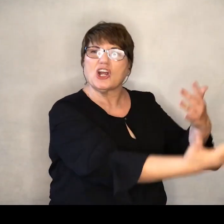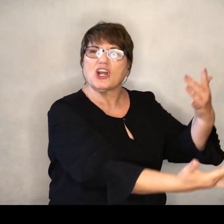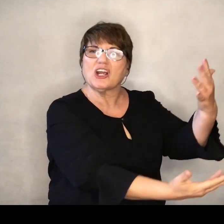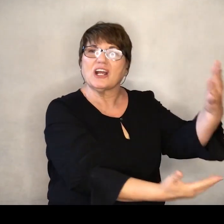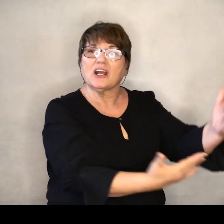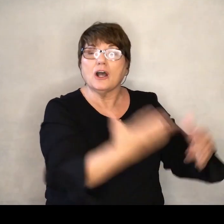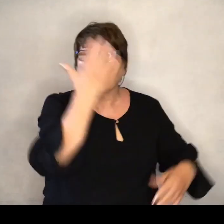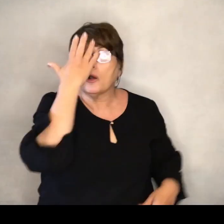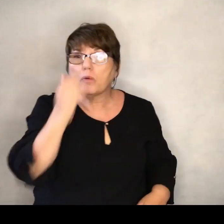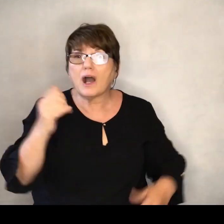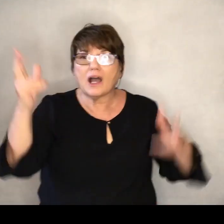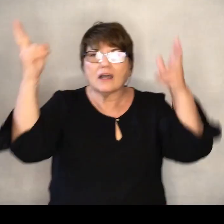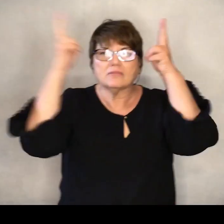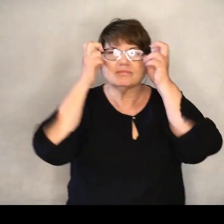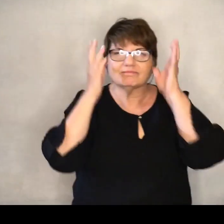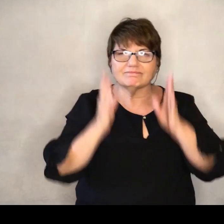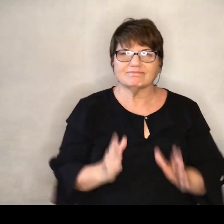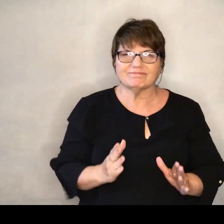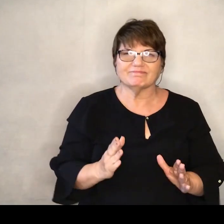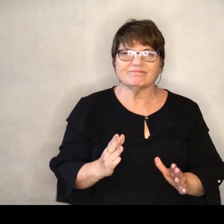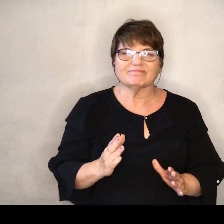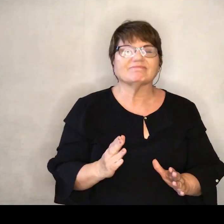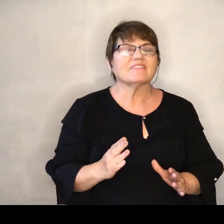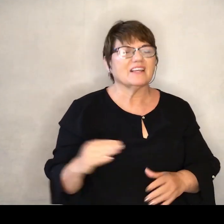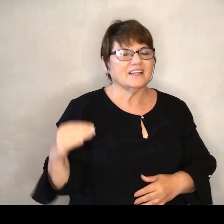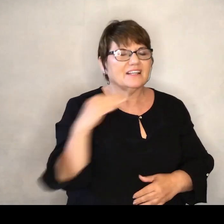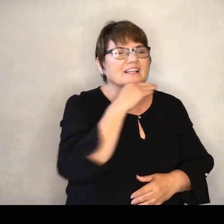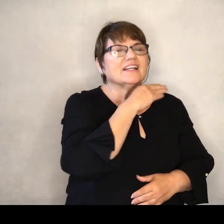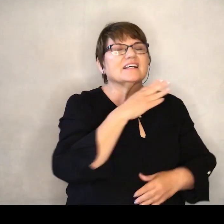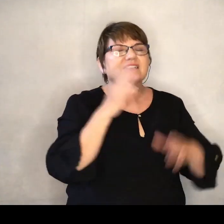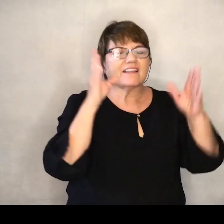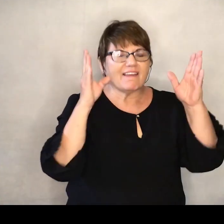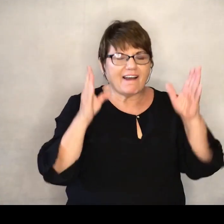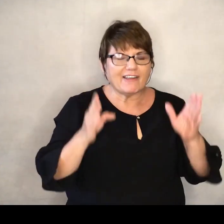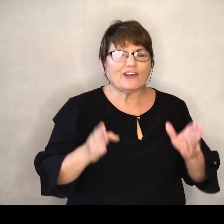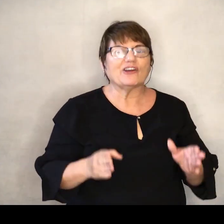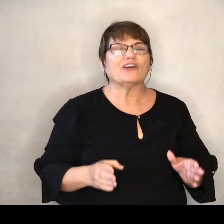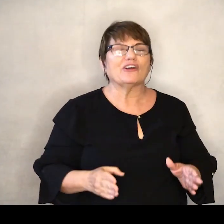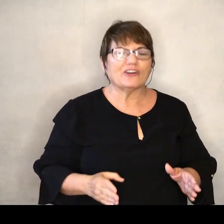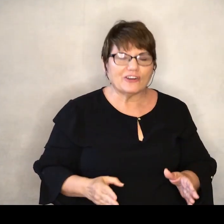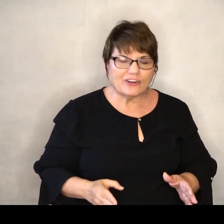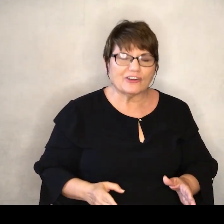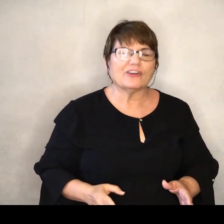close fear, he is a liar